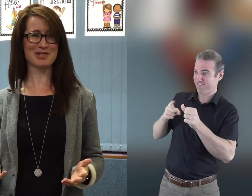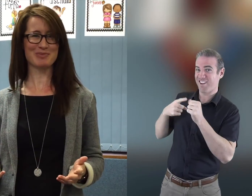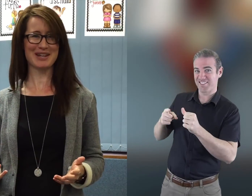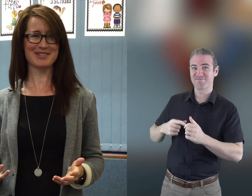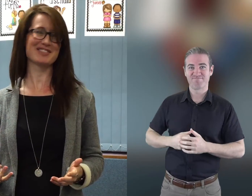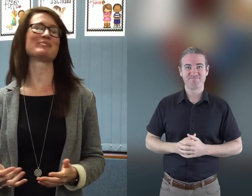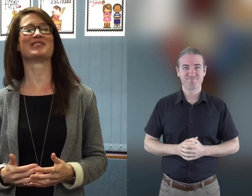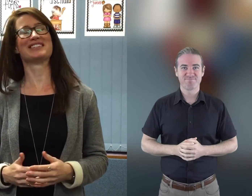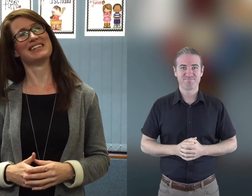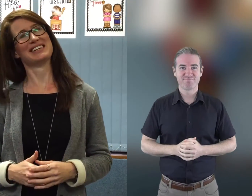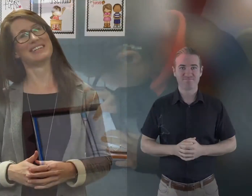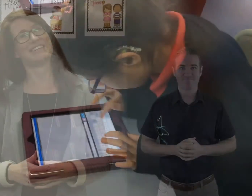should be able to respond and